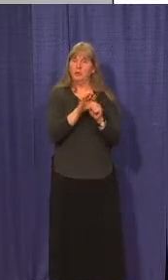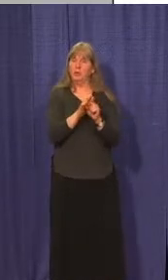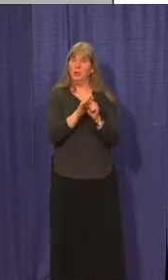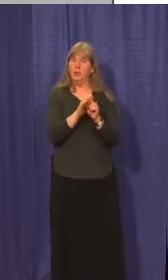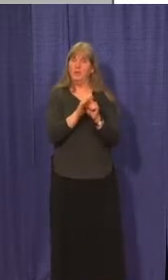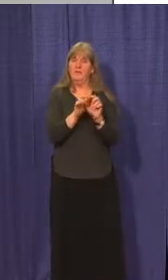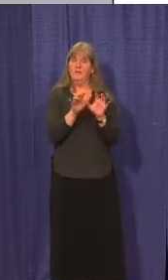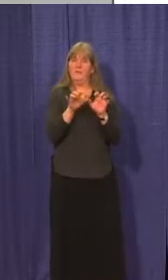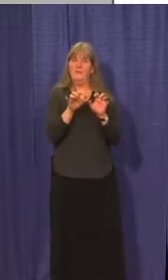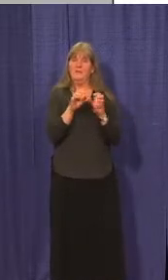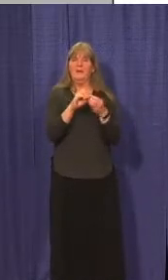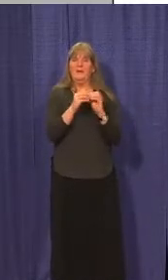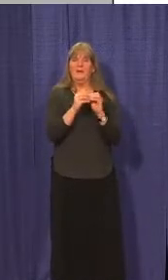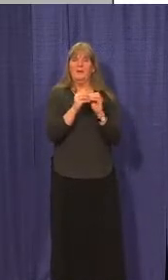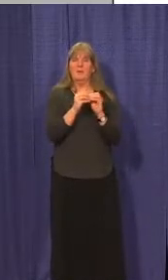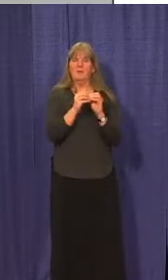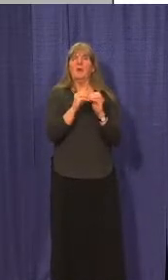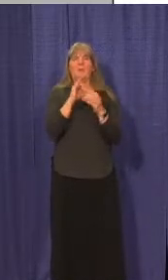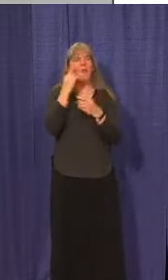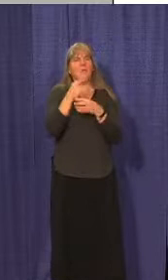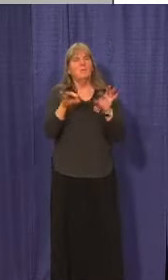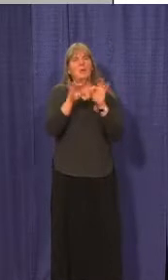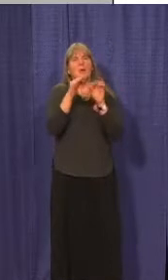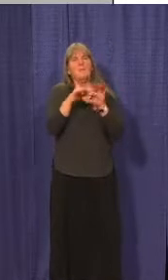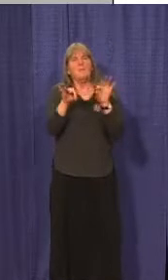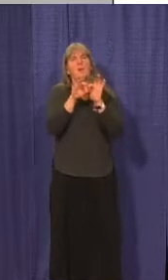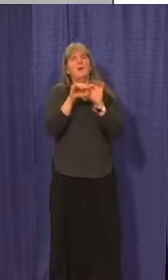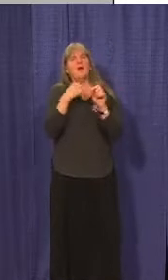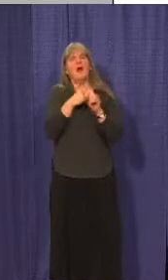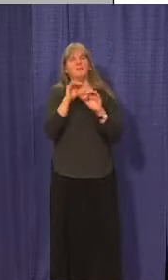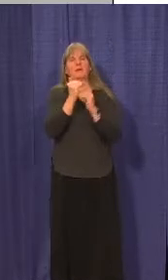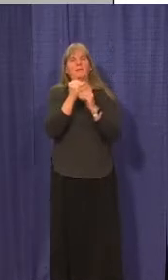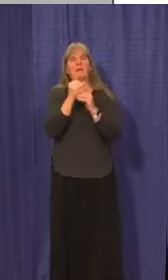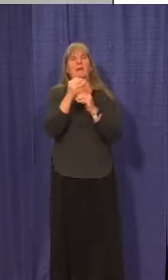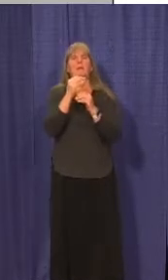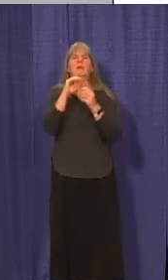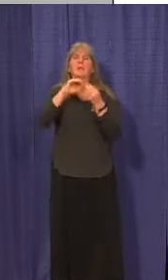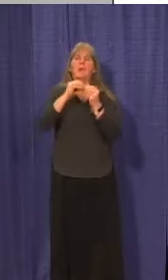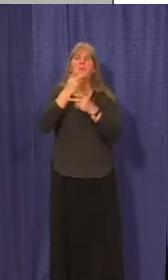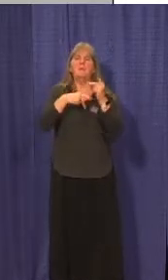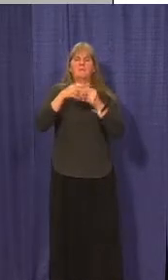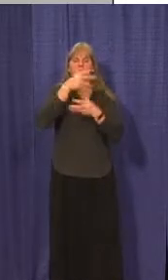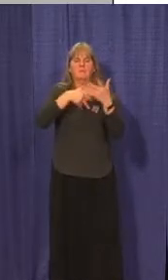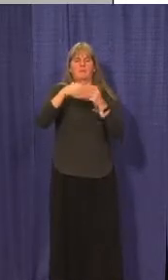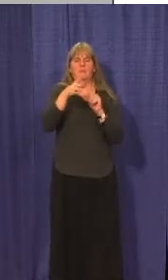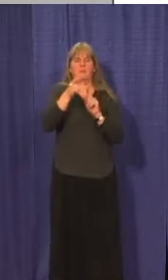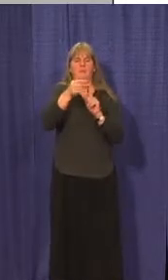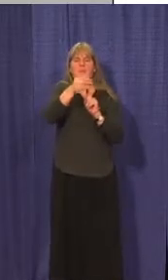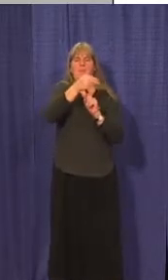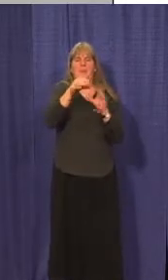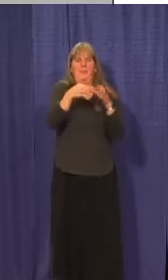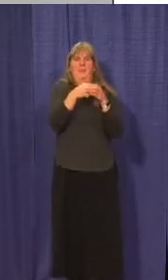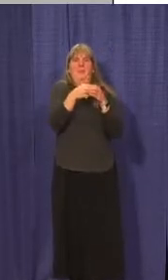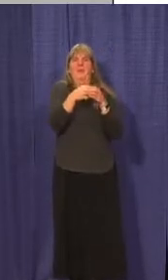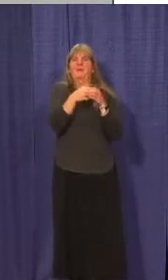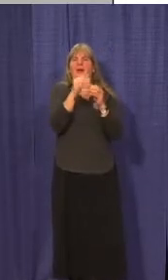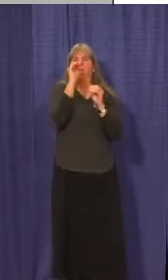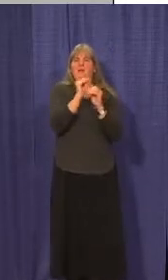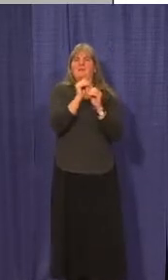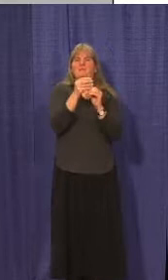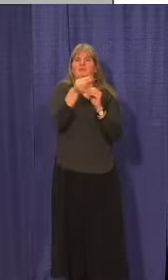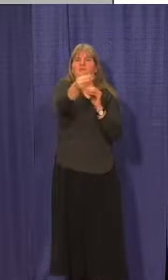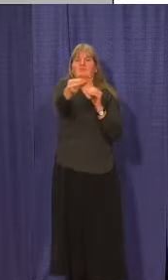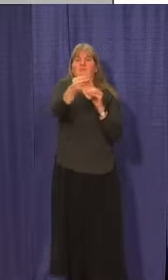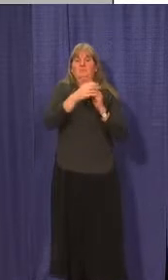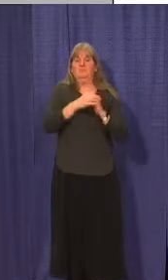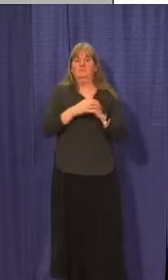the numbers of your close contacts small. The tighter your bubble, the less chance for COVID to spread. Next